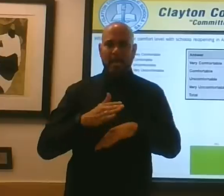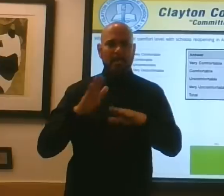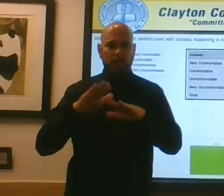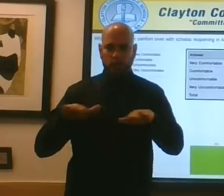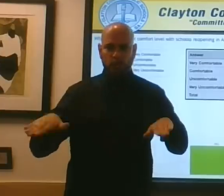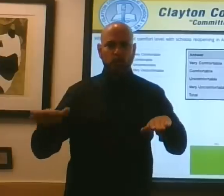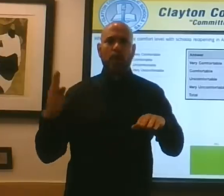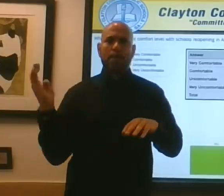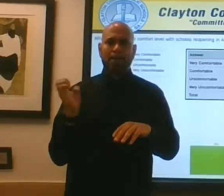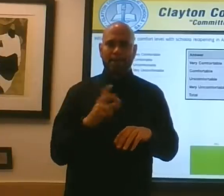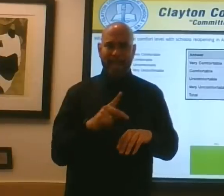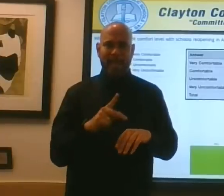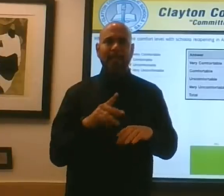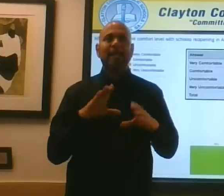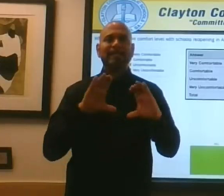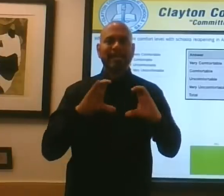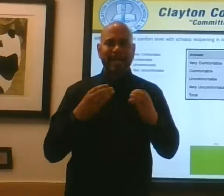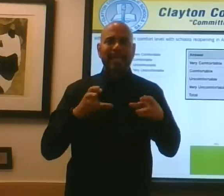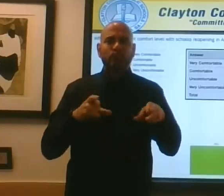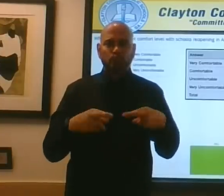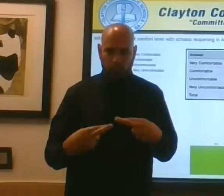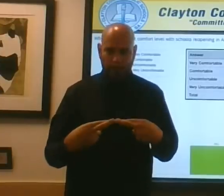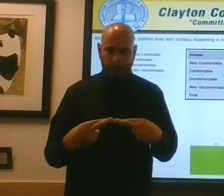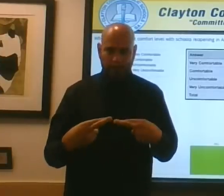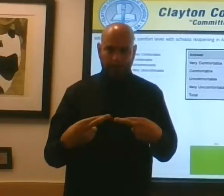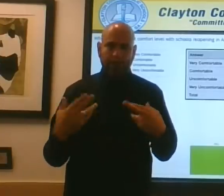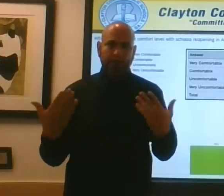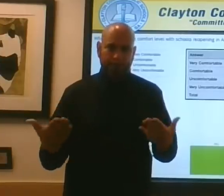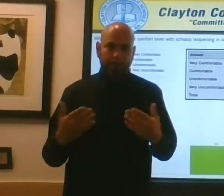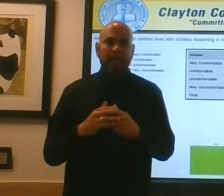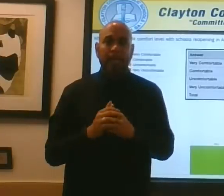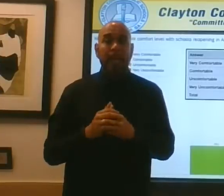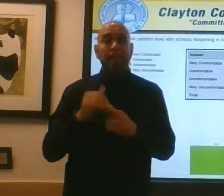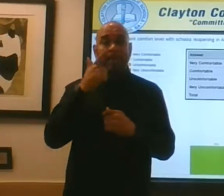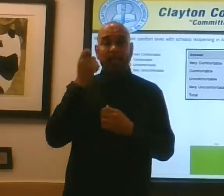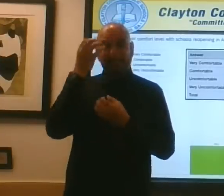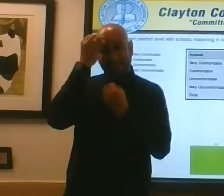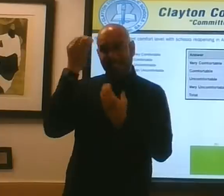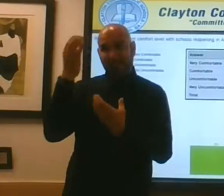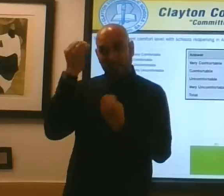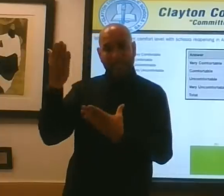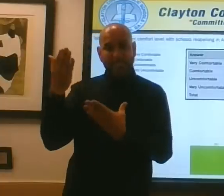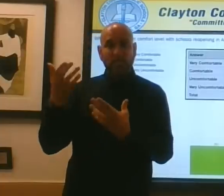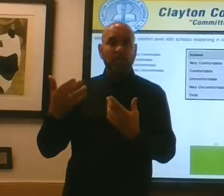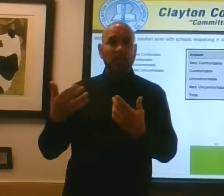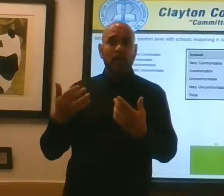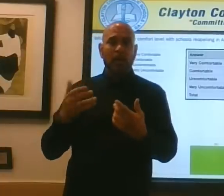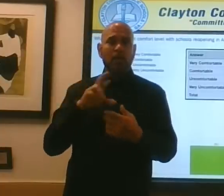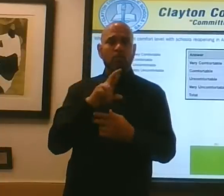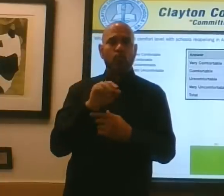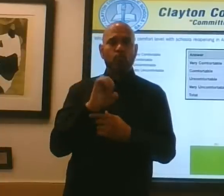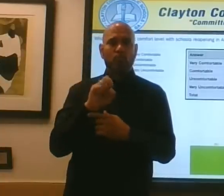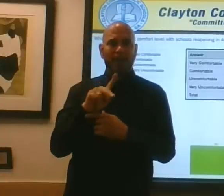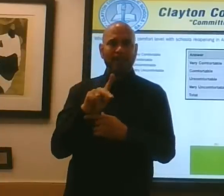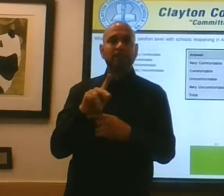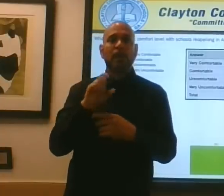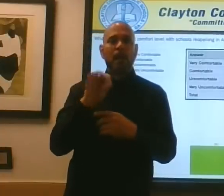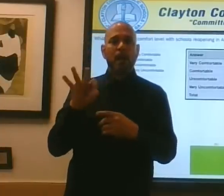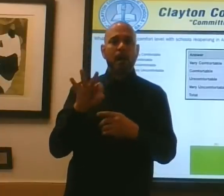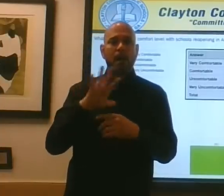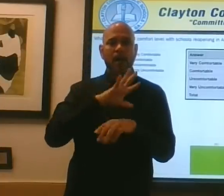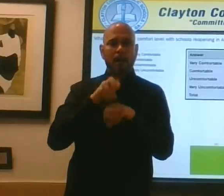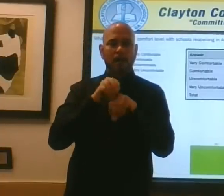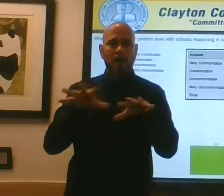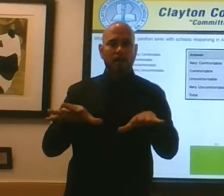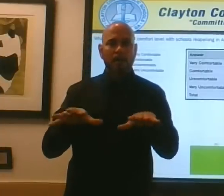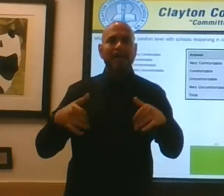the data suggests that the virus is still, transmission is still increasing. And our employees